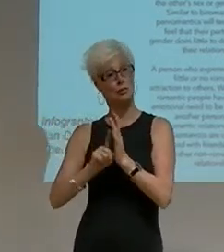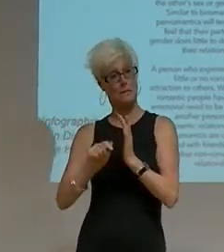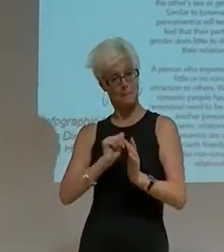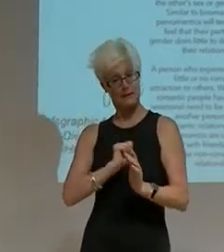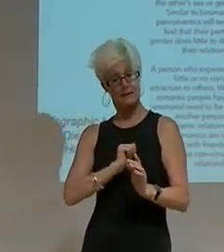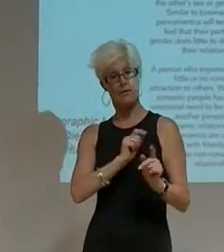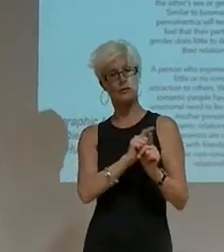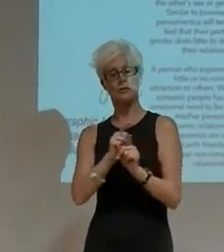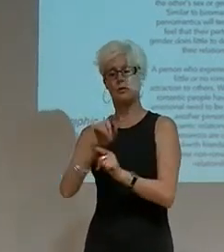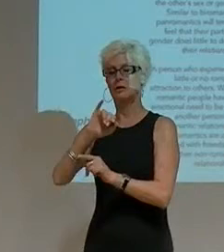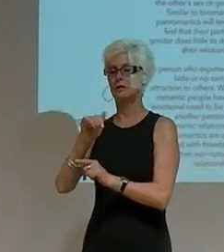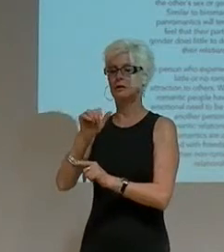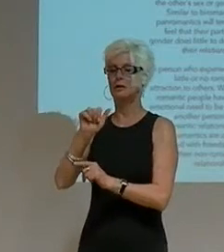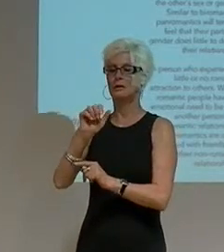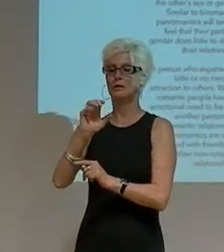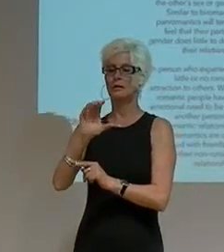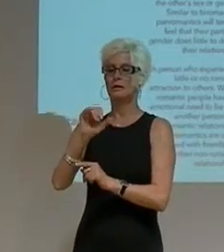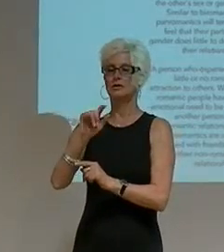Jacinto Pohl.